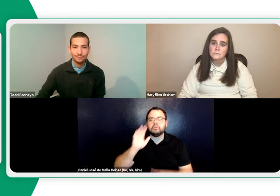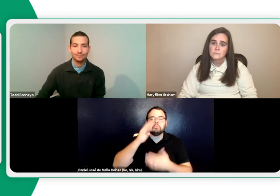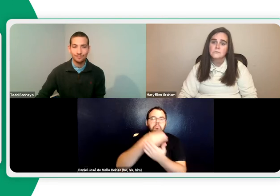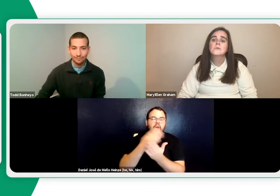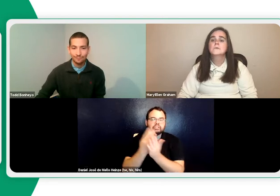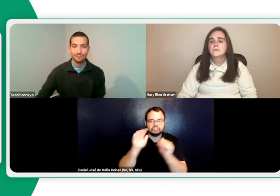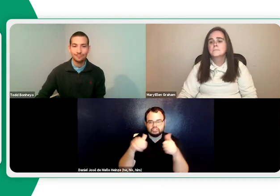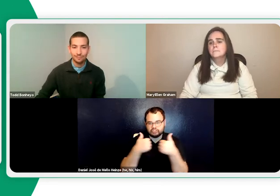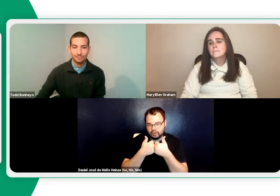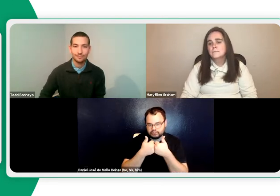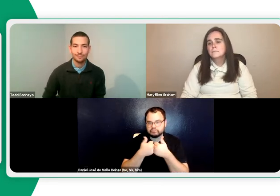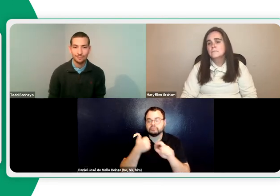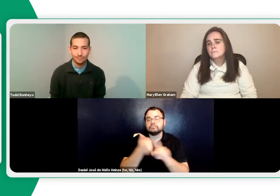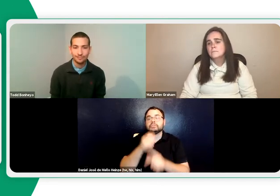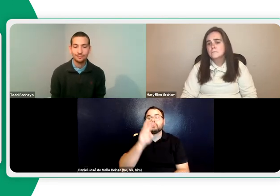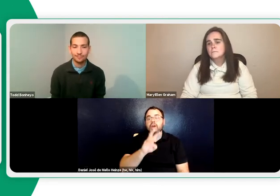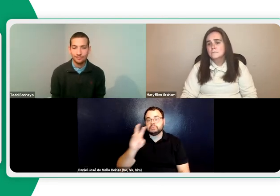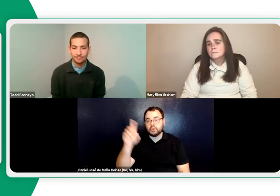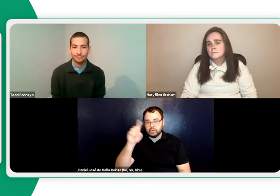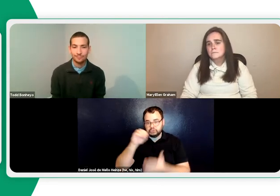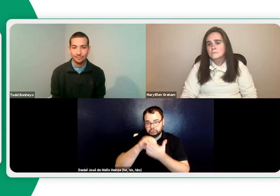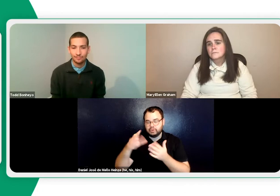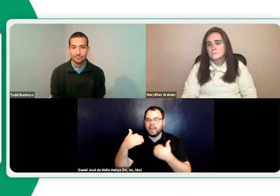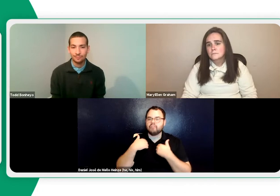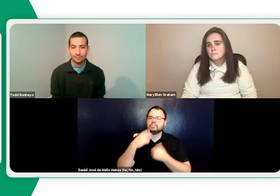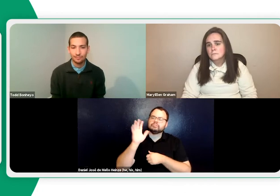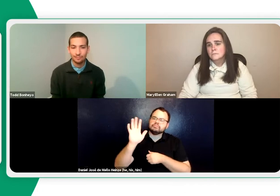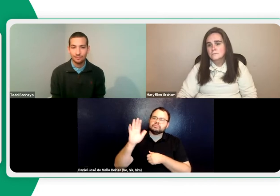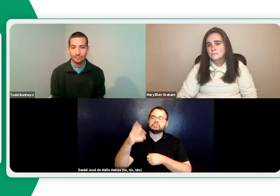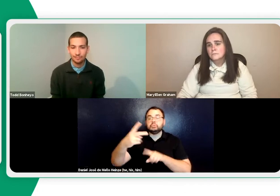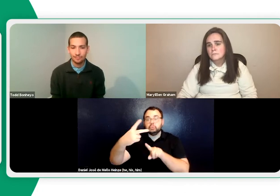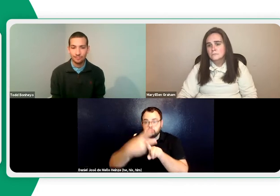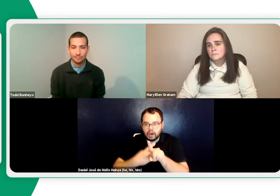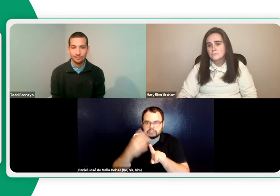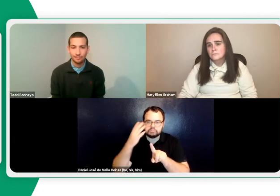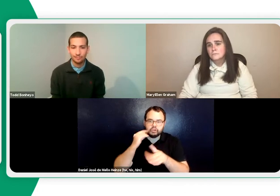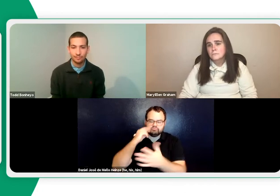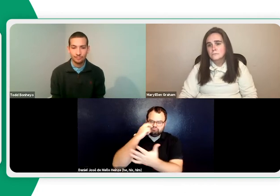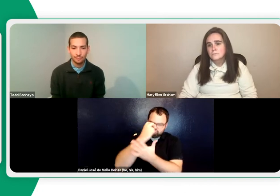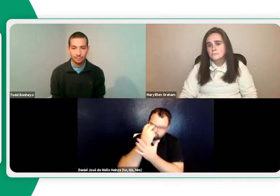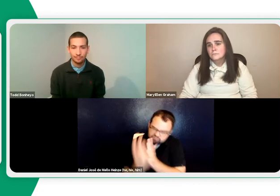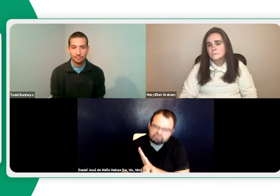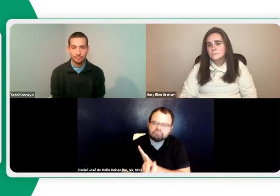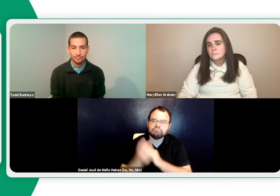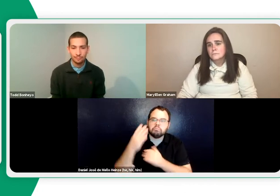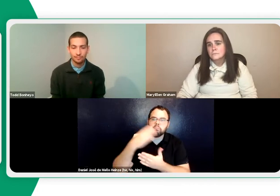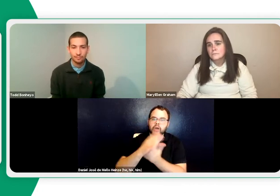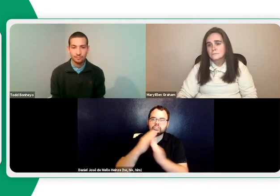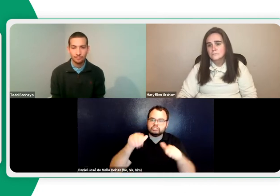is called budget challenge. And it's a website where students will have two months